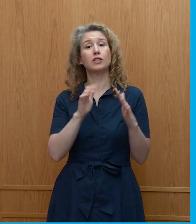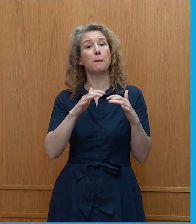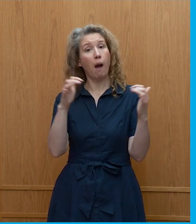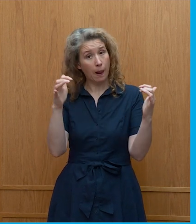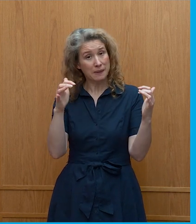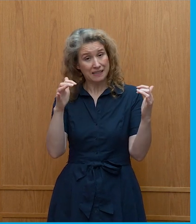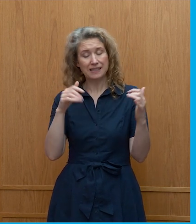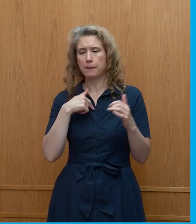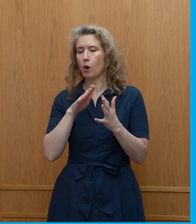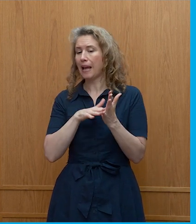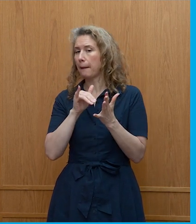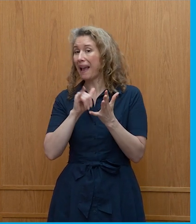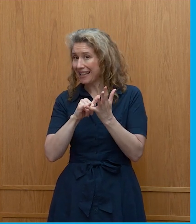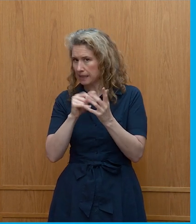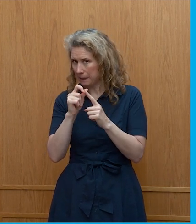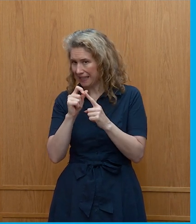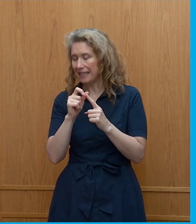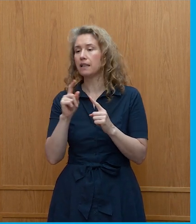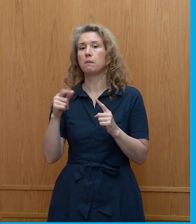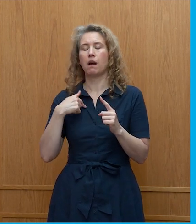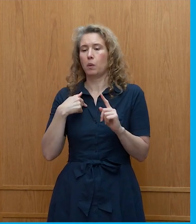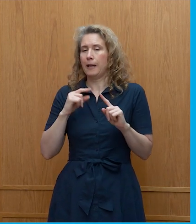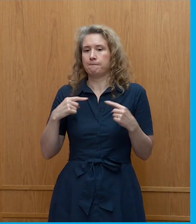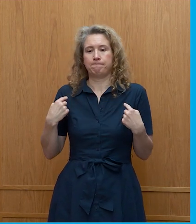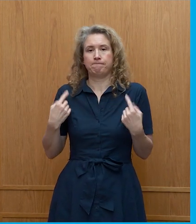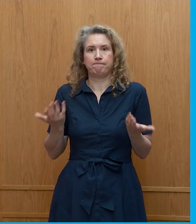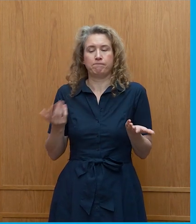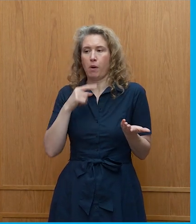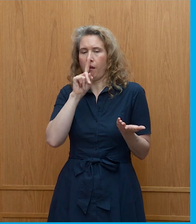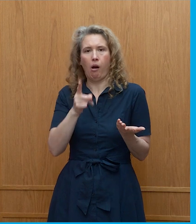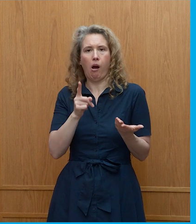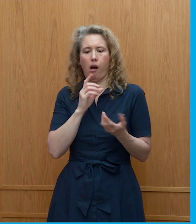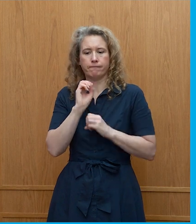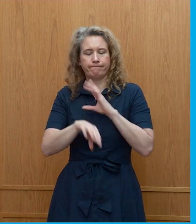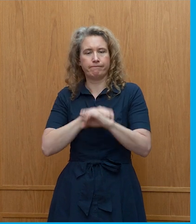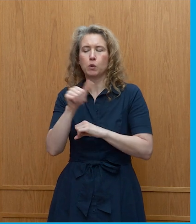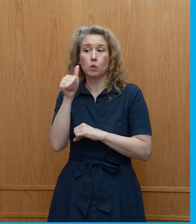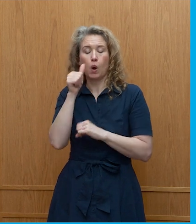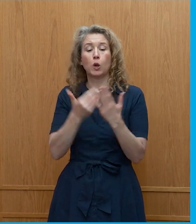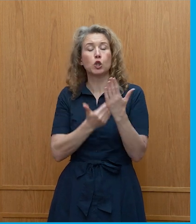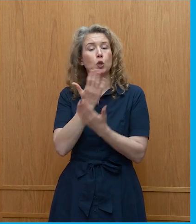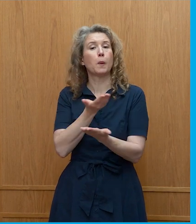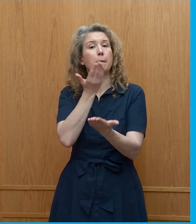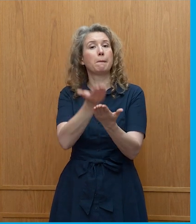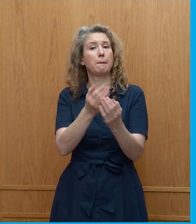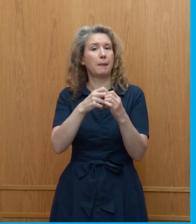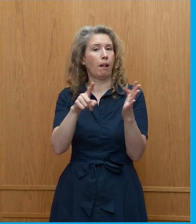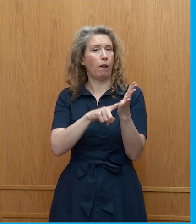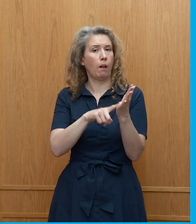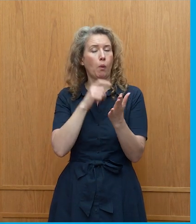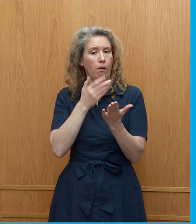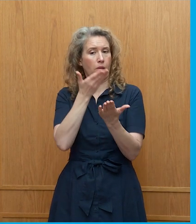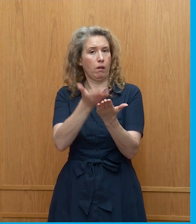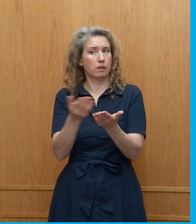So these are questions that we are obviously probing within the committee, and you'll know that there's a new bill that's going to come to the Parliament.